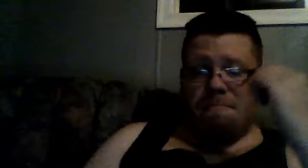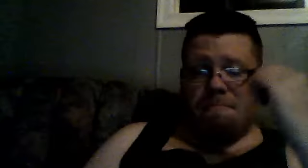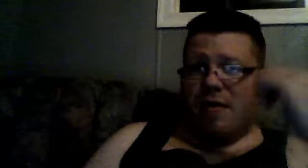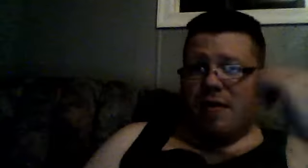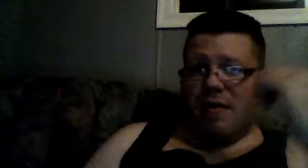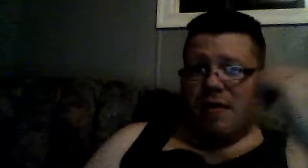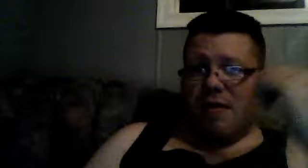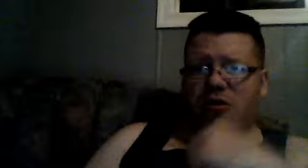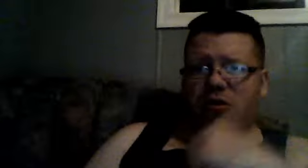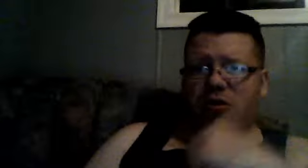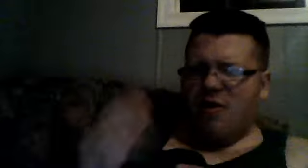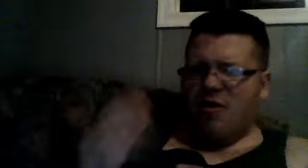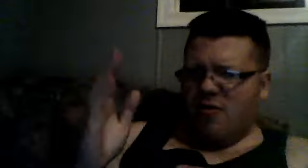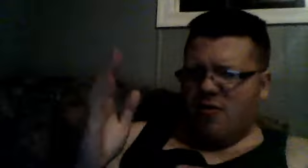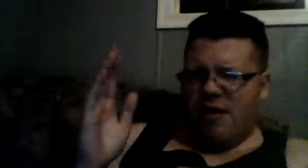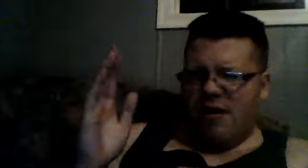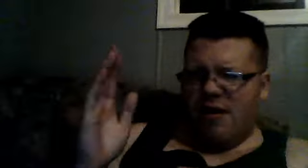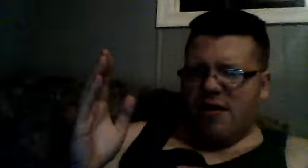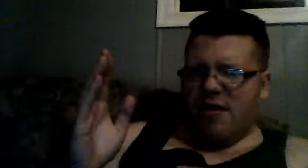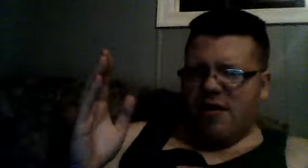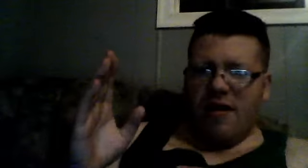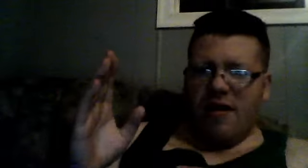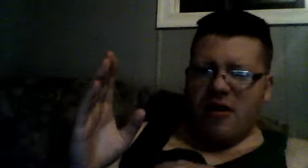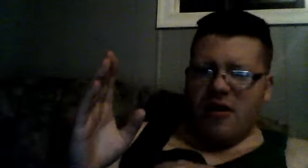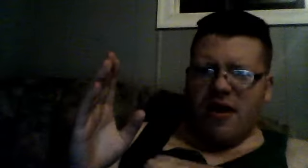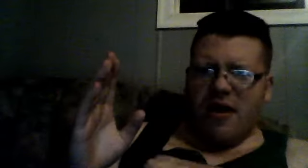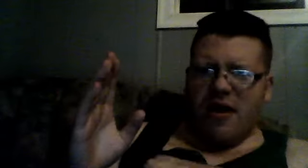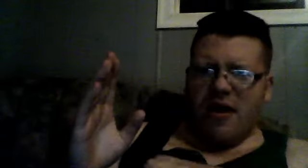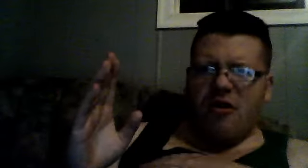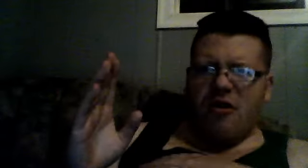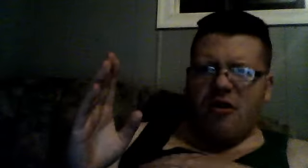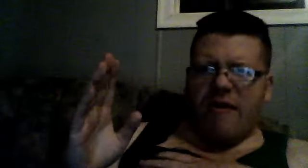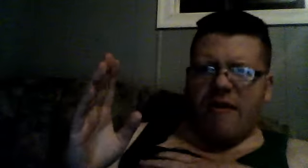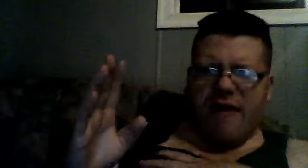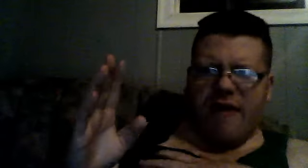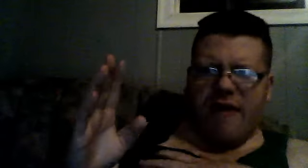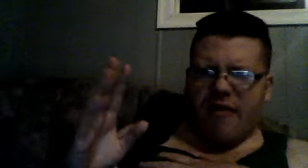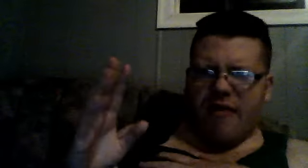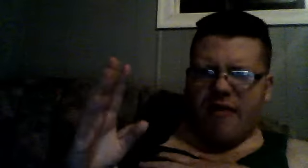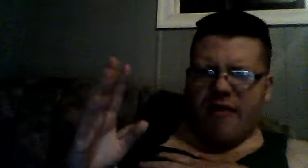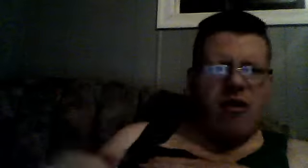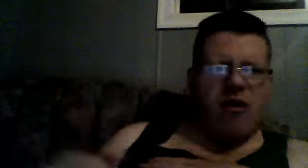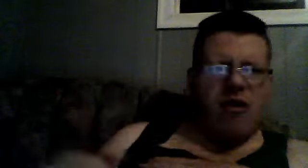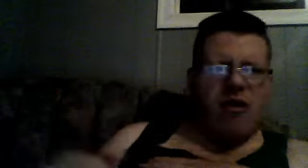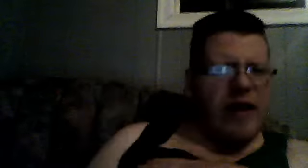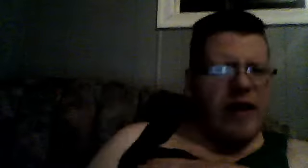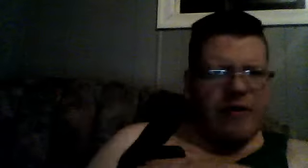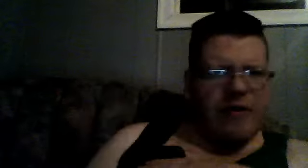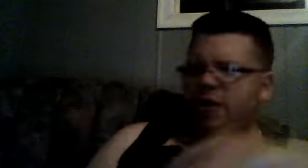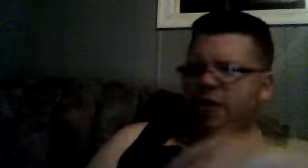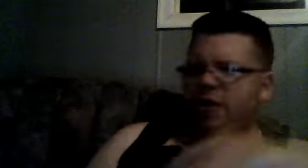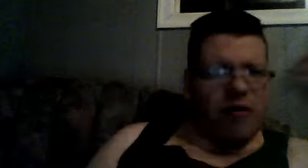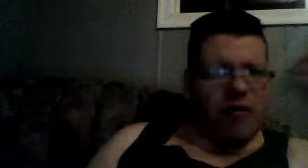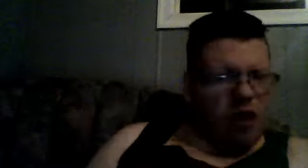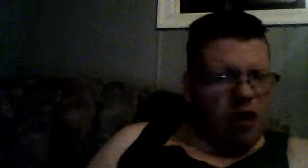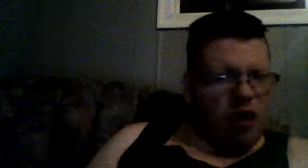and, Sargent Stone, a, a character I never heard of is, a drone star, considered a, Sargent Slaughter,